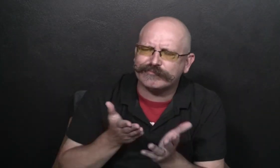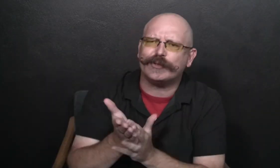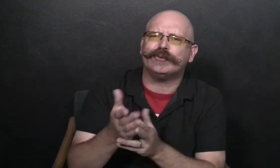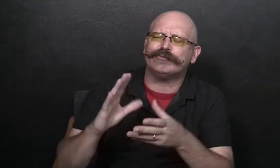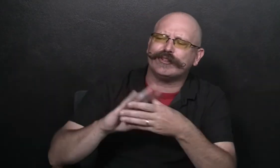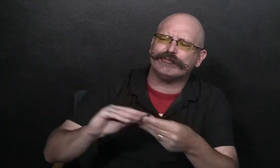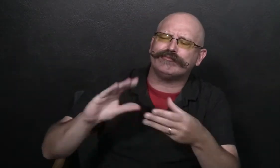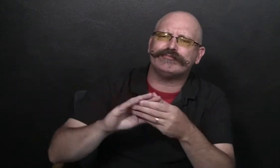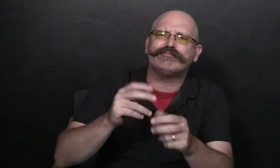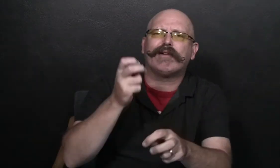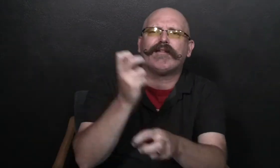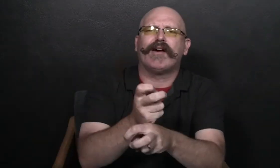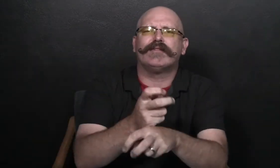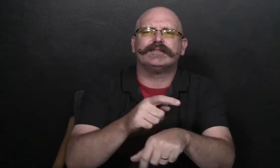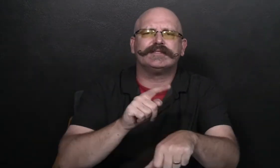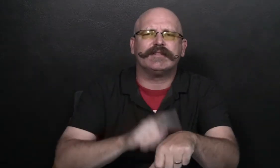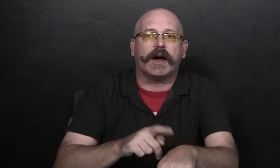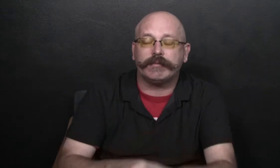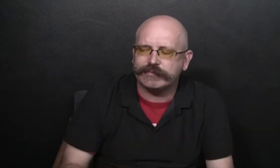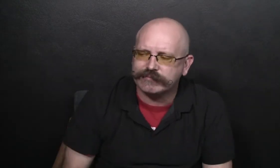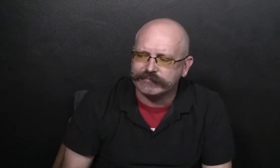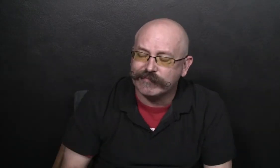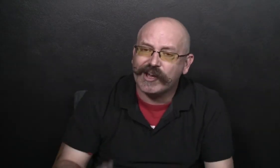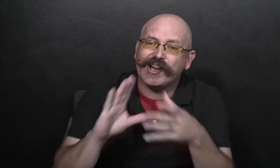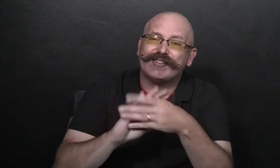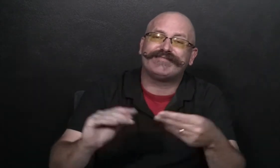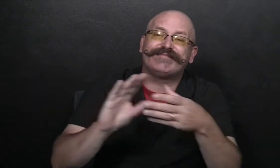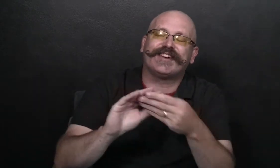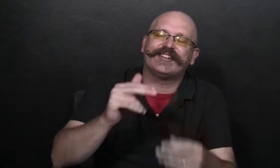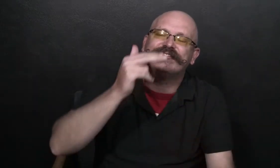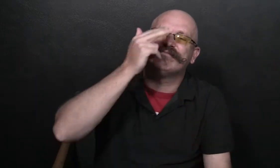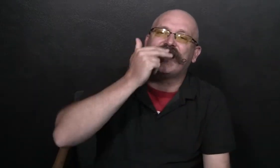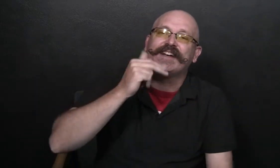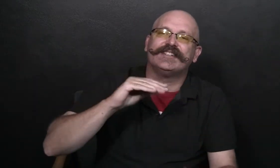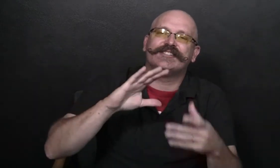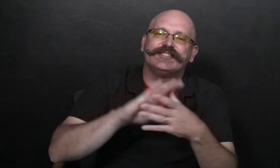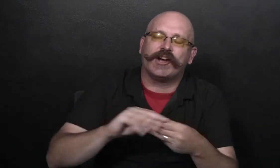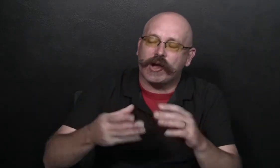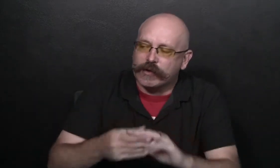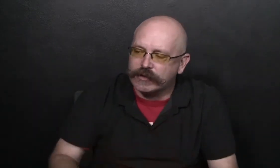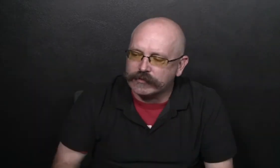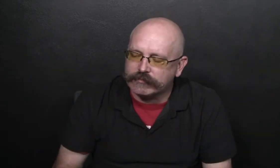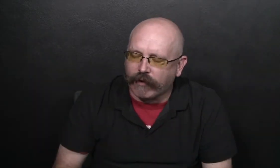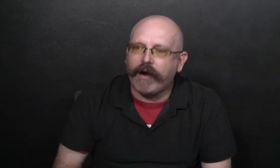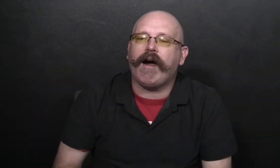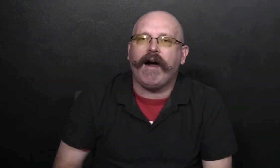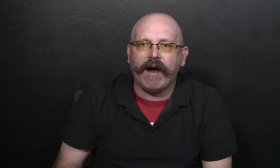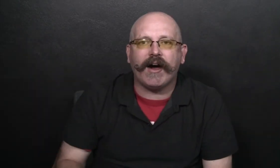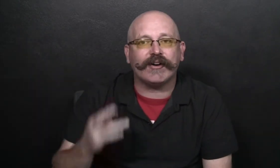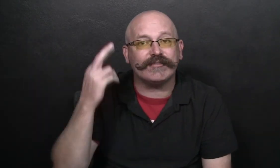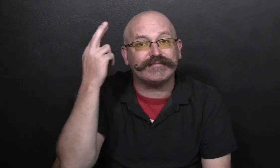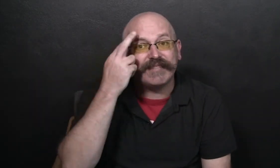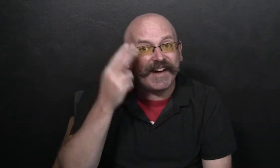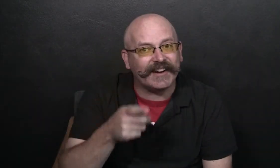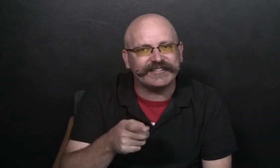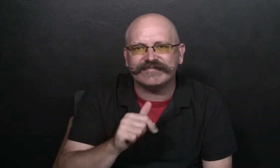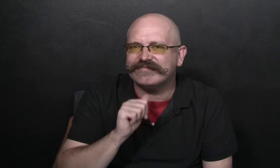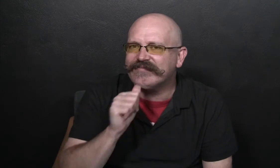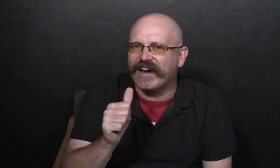many things. They talked about hard things and they shared funny stories that made them laugh